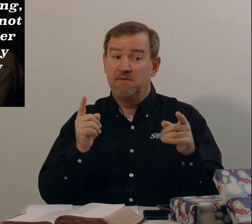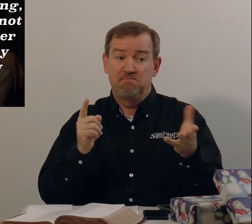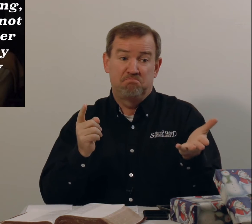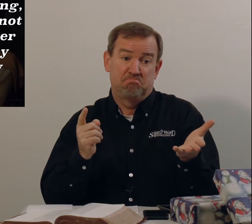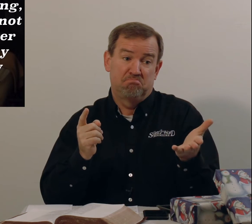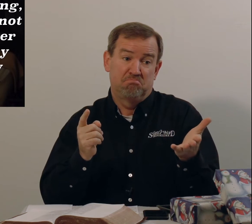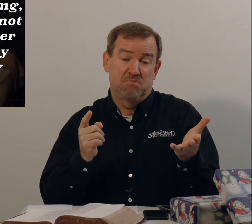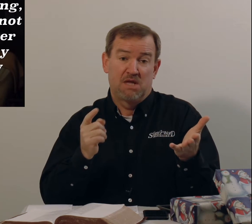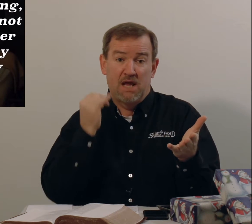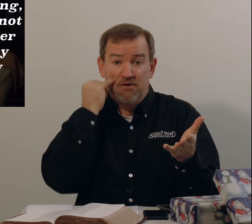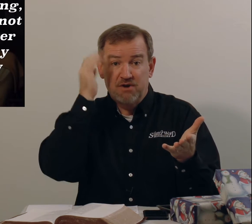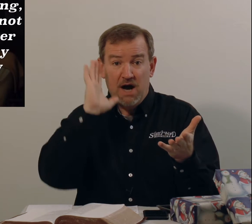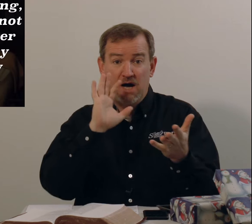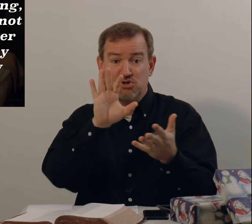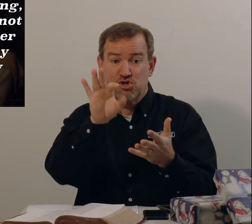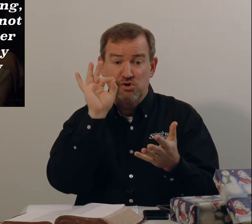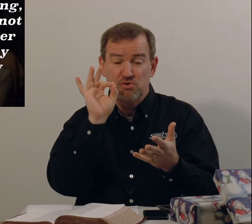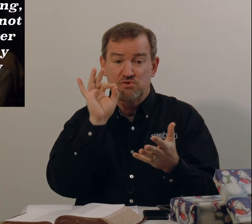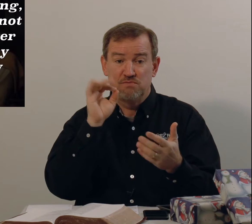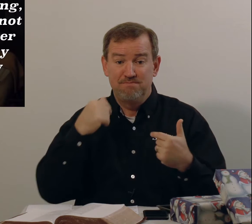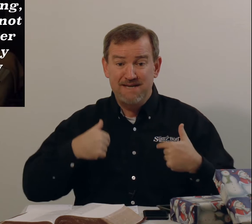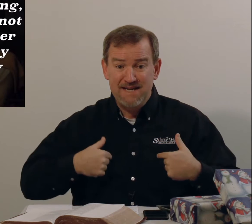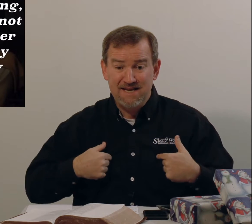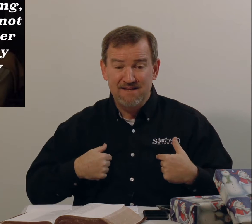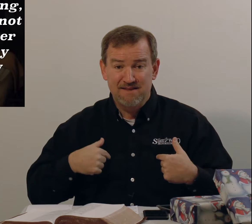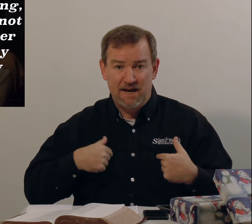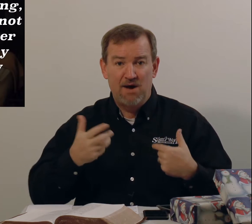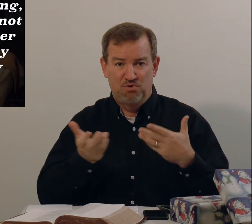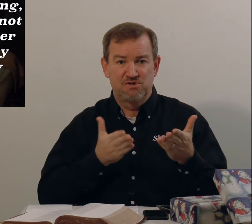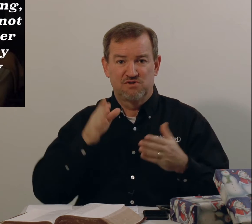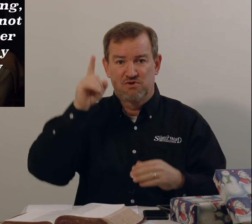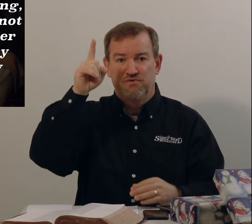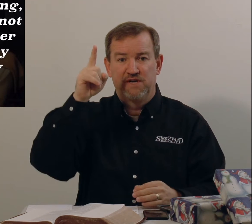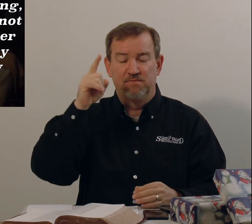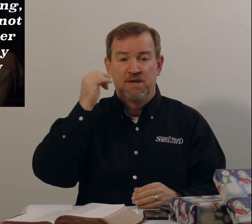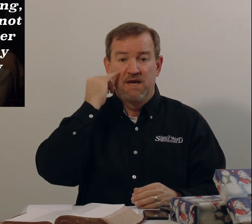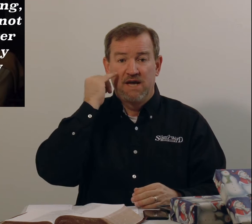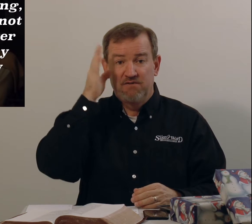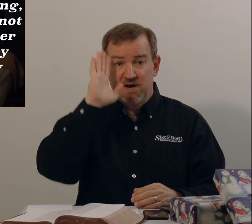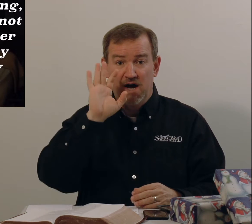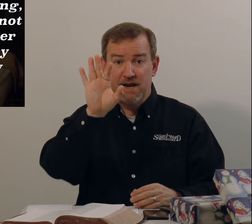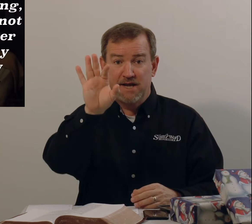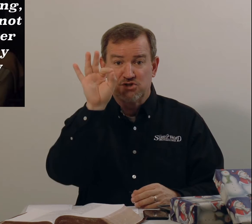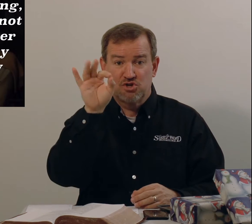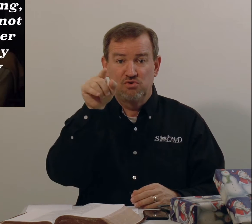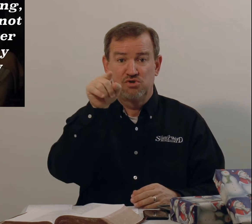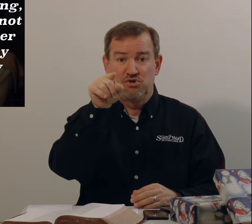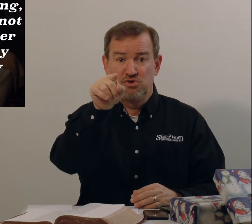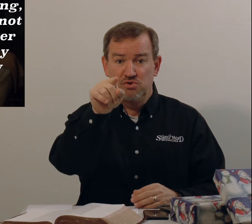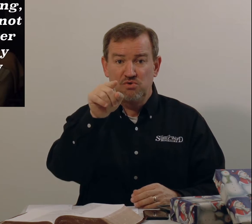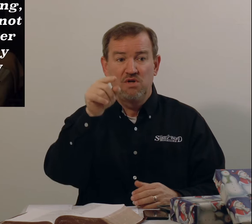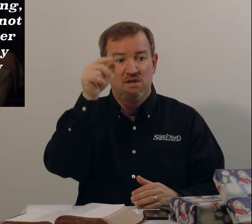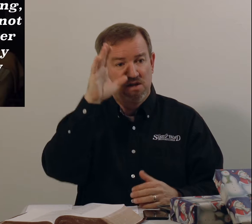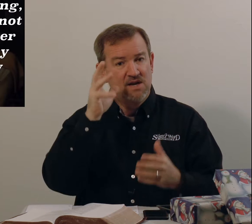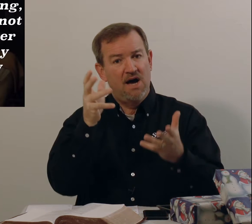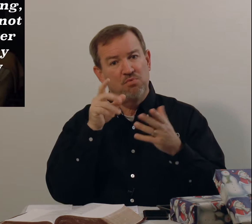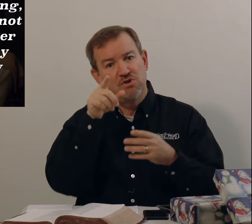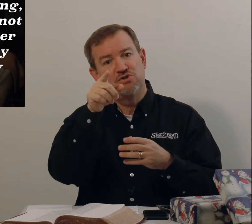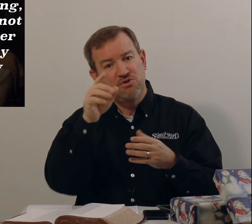if God chose me, then I want to serve him. If God has chosen you, then God wants you